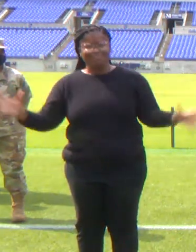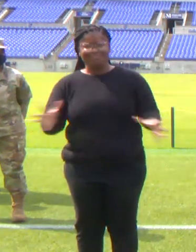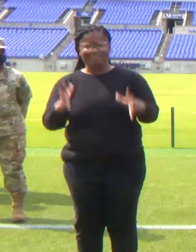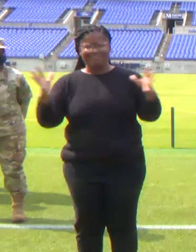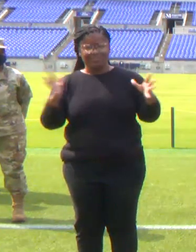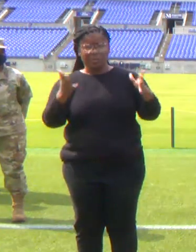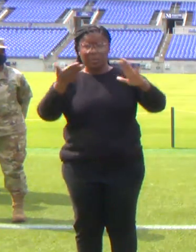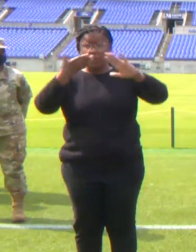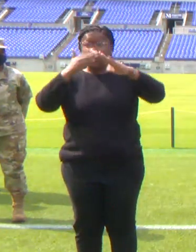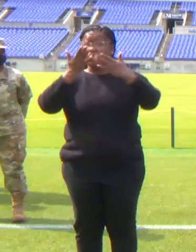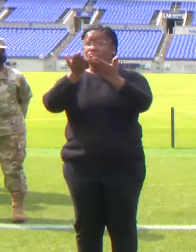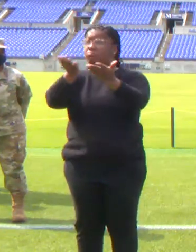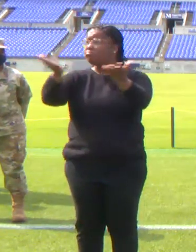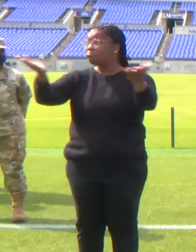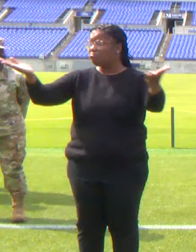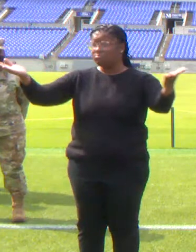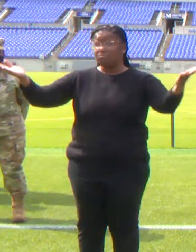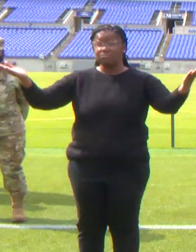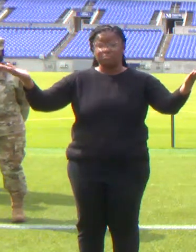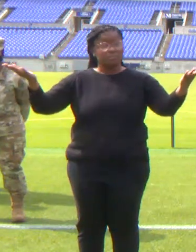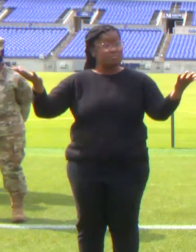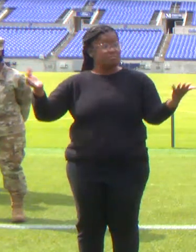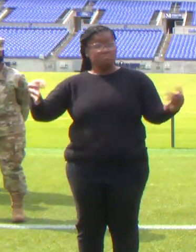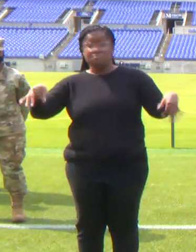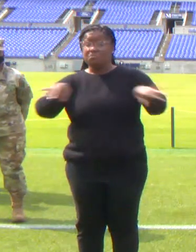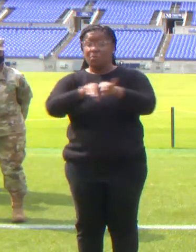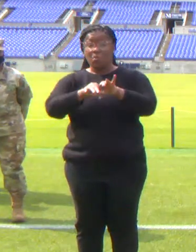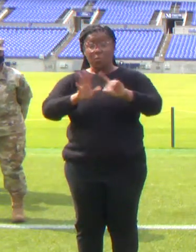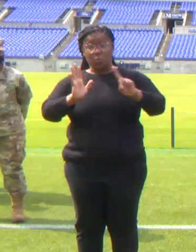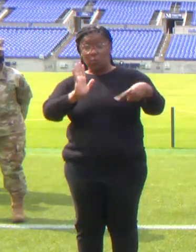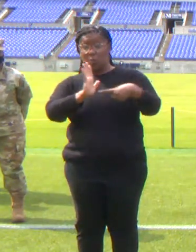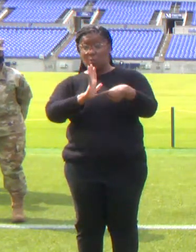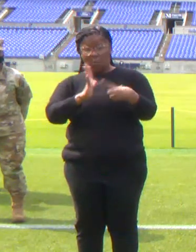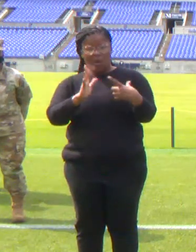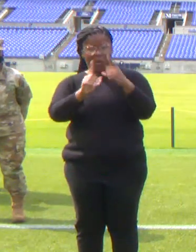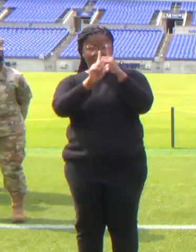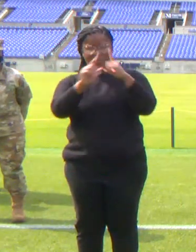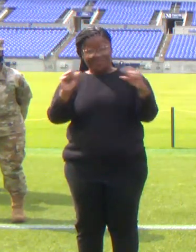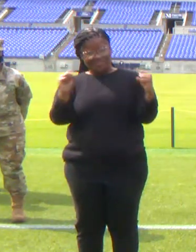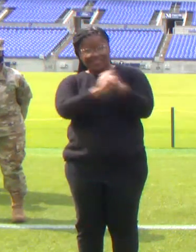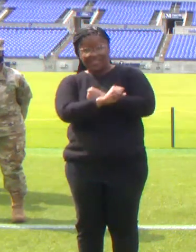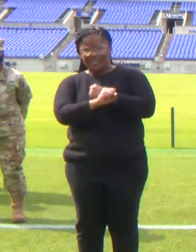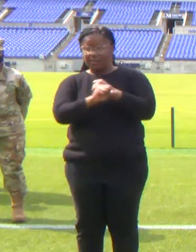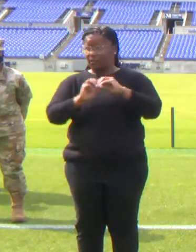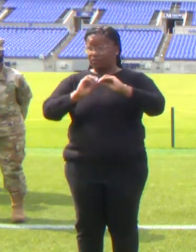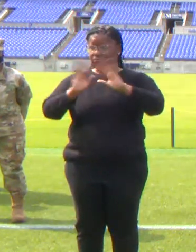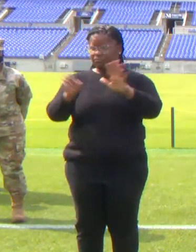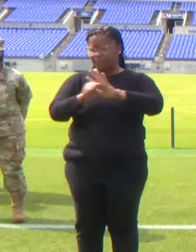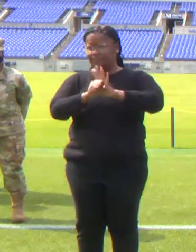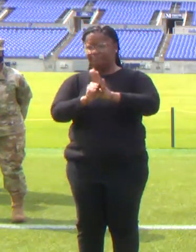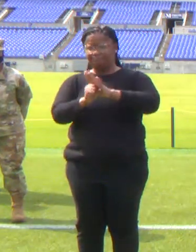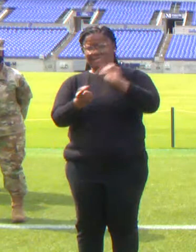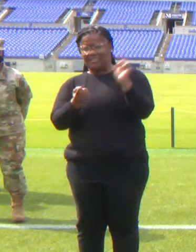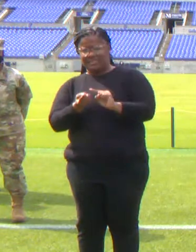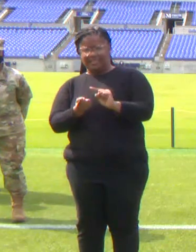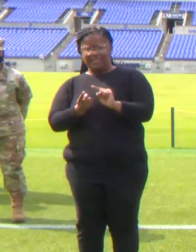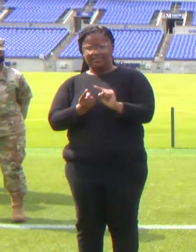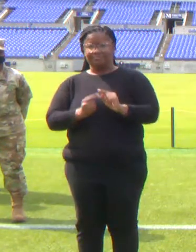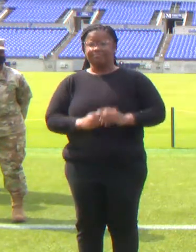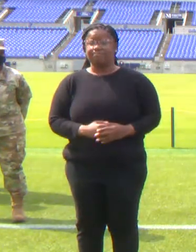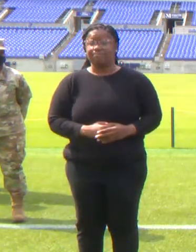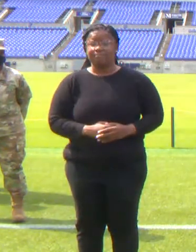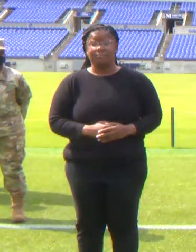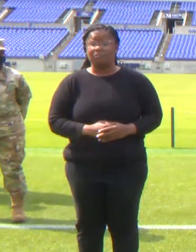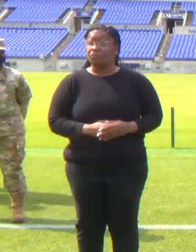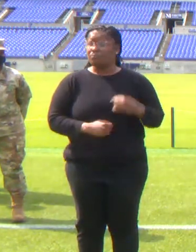a vital role in fighting the spread of COVID-19. We cannot express how much we value